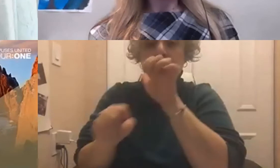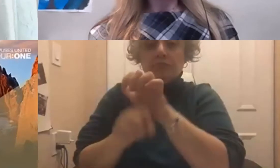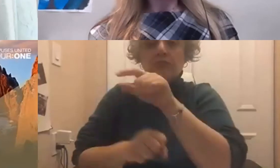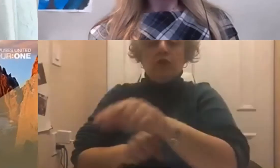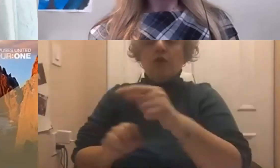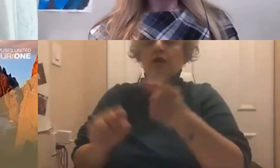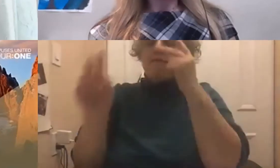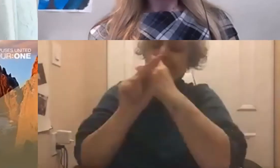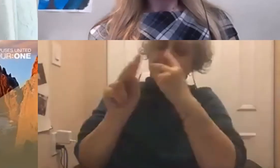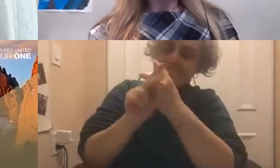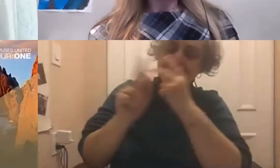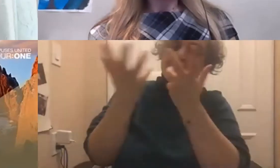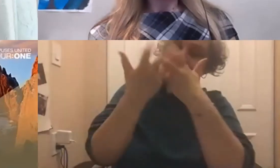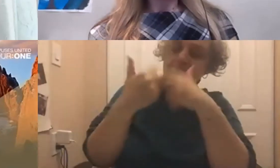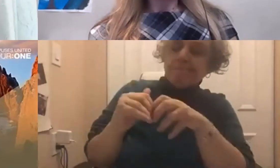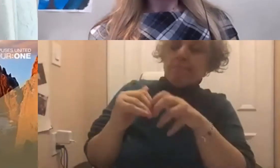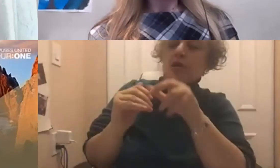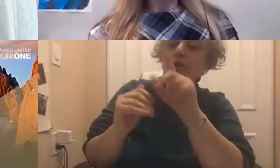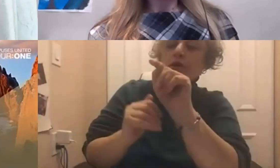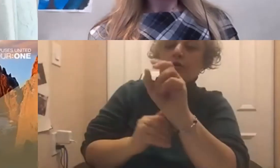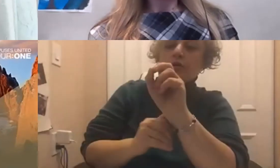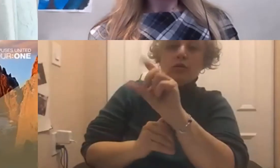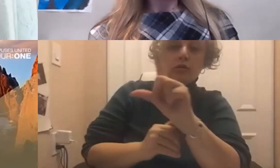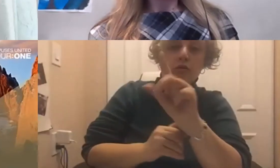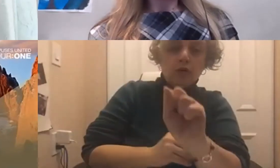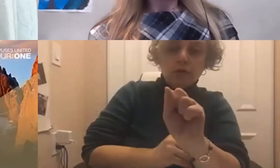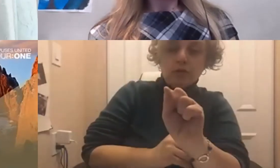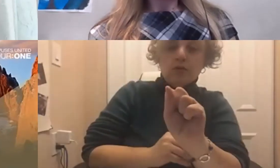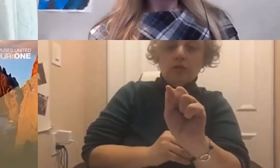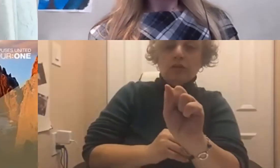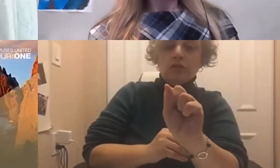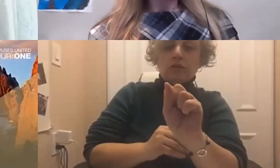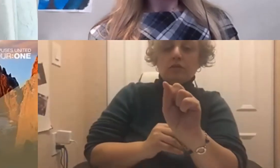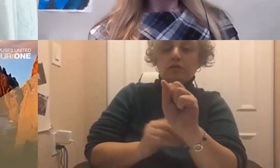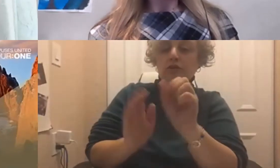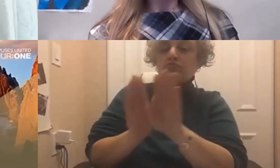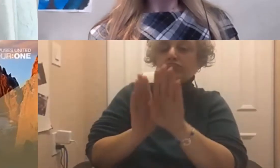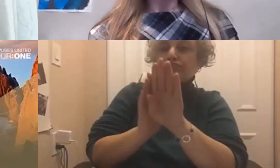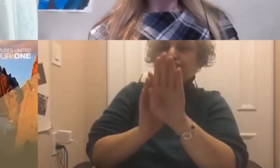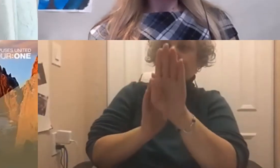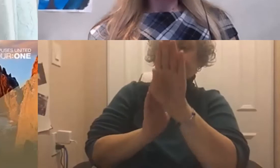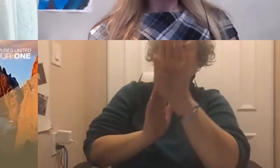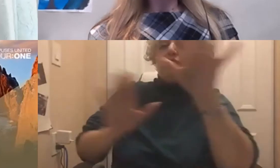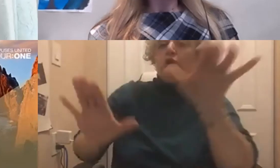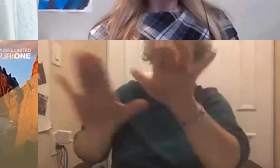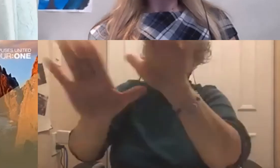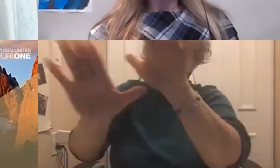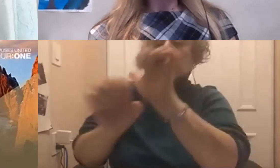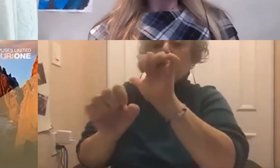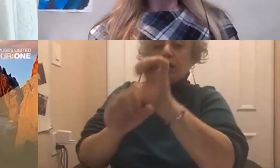could use to drive productivity way up, right? I mean,